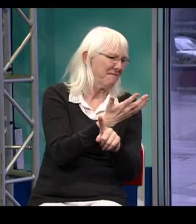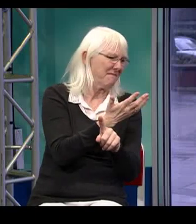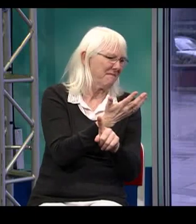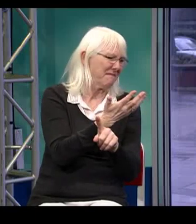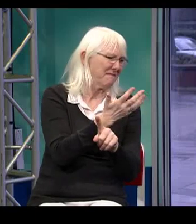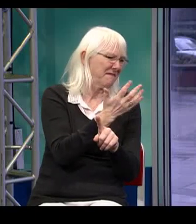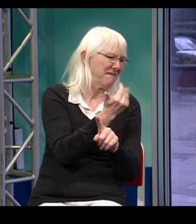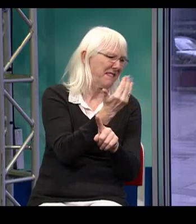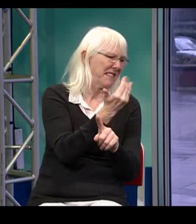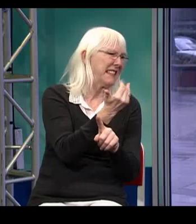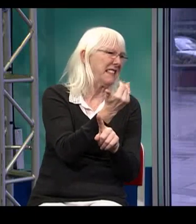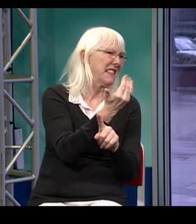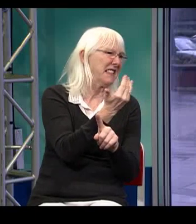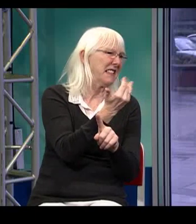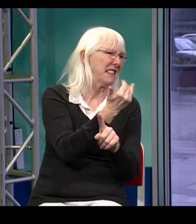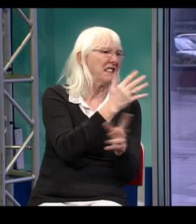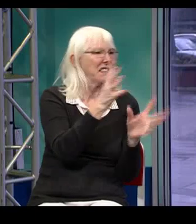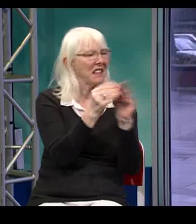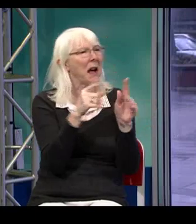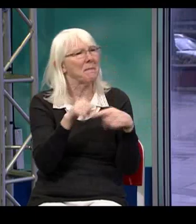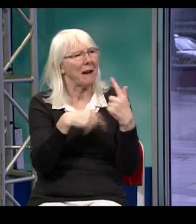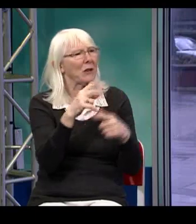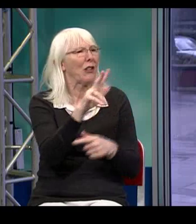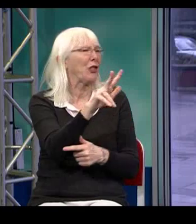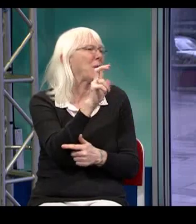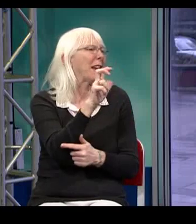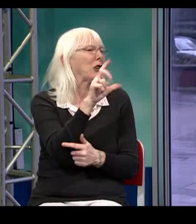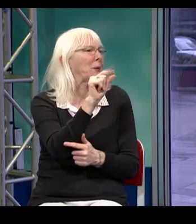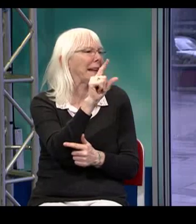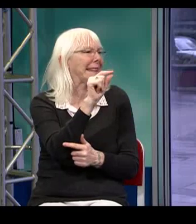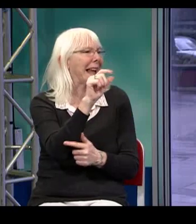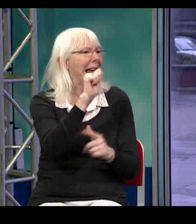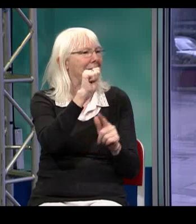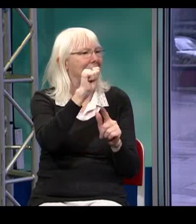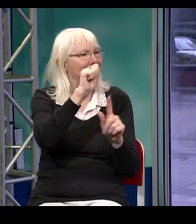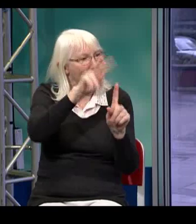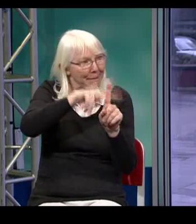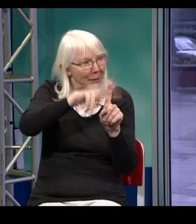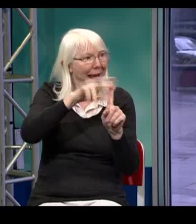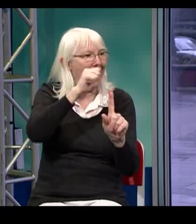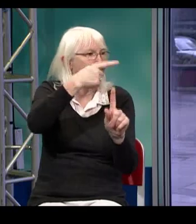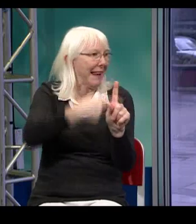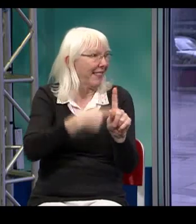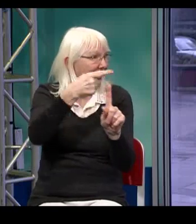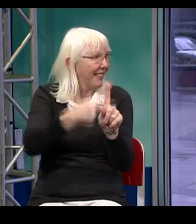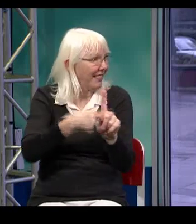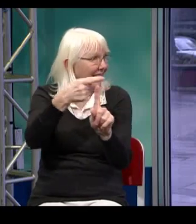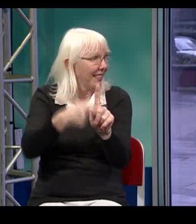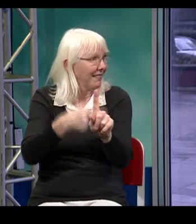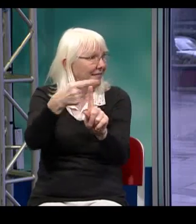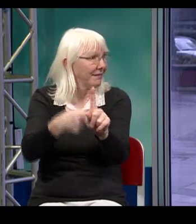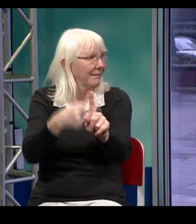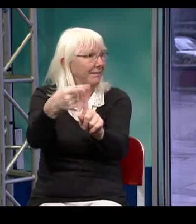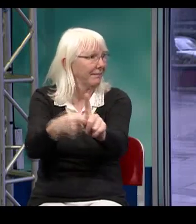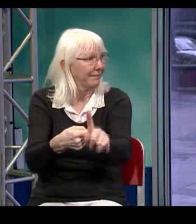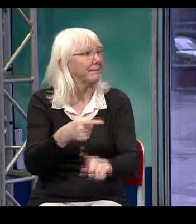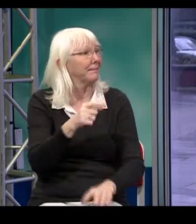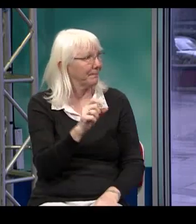Vancouver Island, I think probably about 15 or so, something like that. So maybe about 320 appointments per month provincially. Oh, wow.